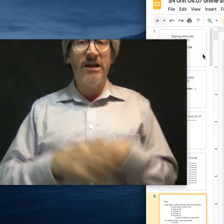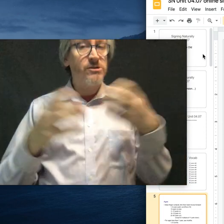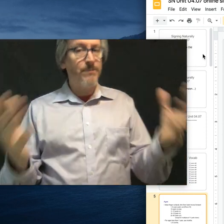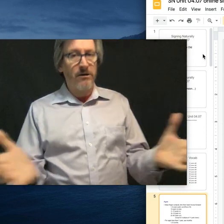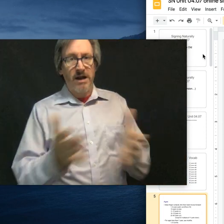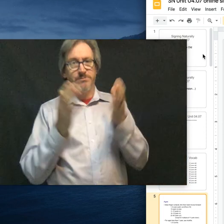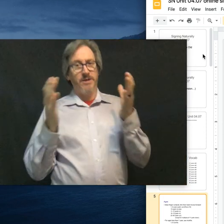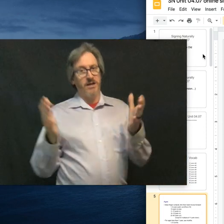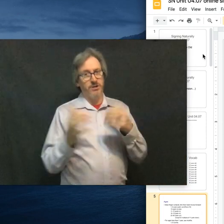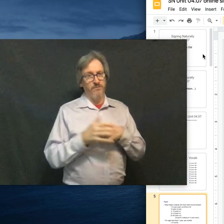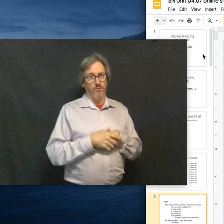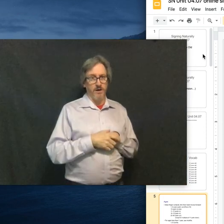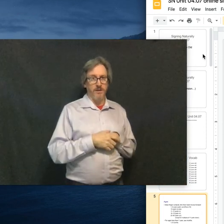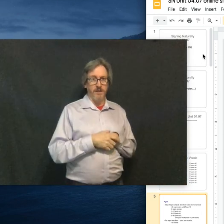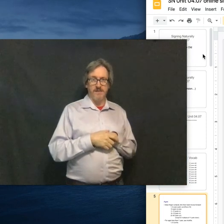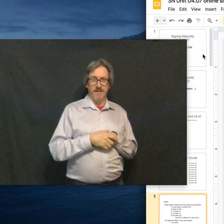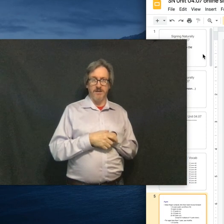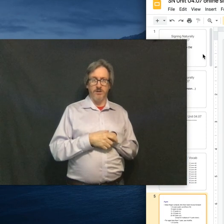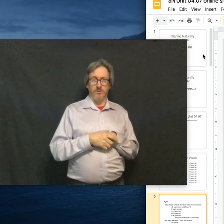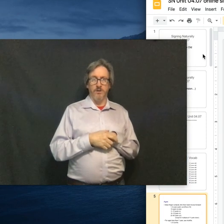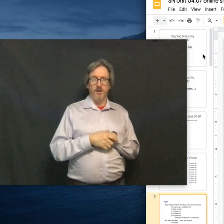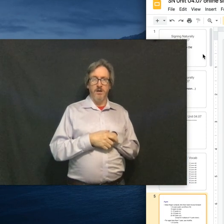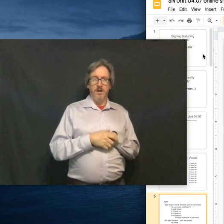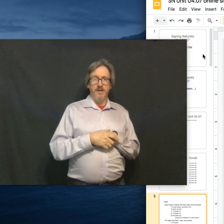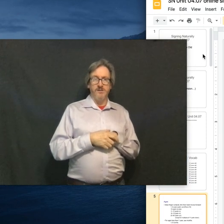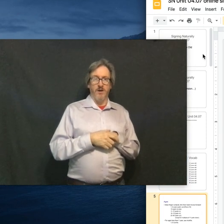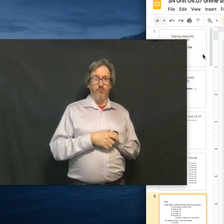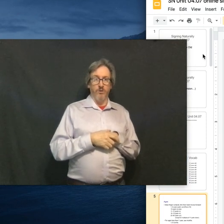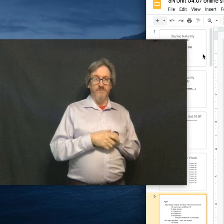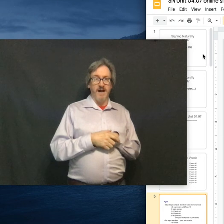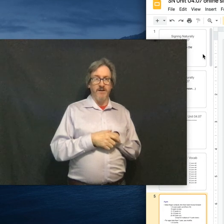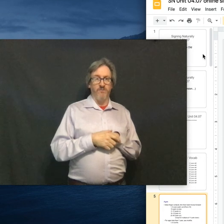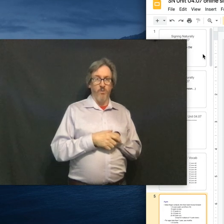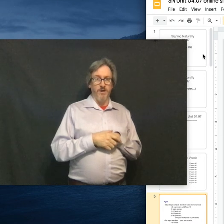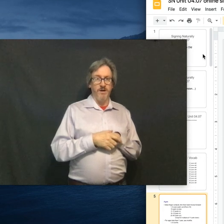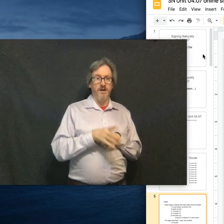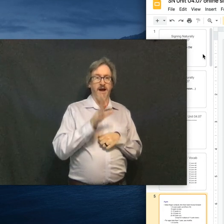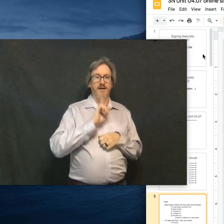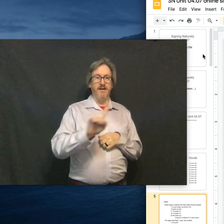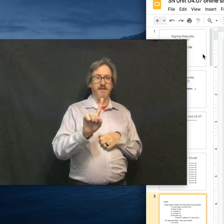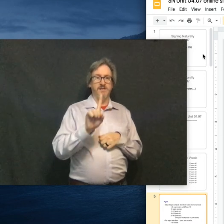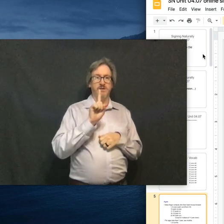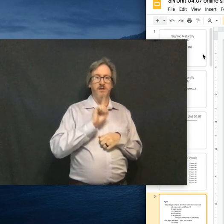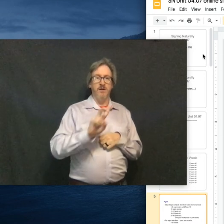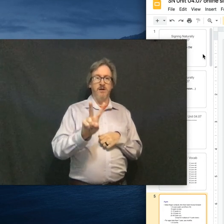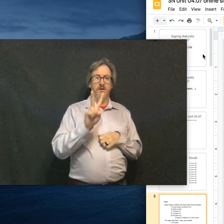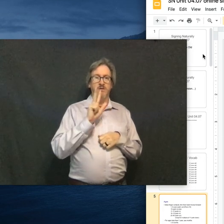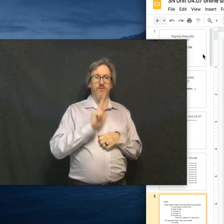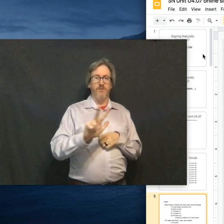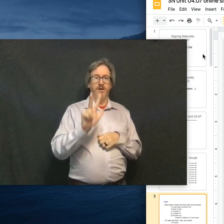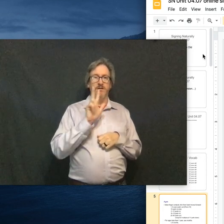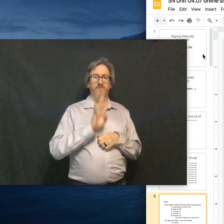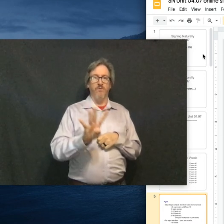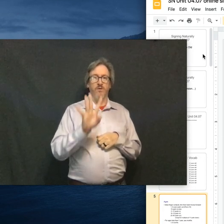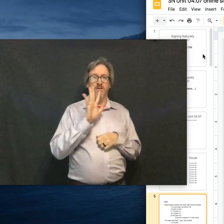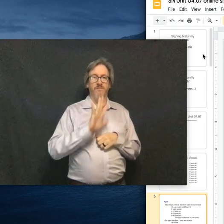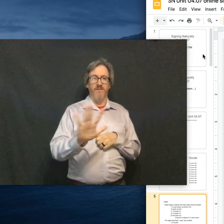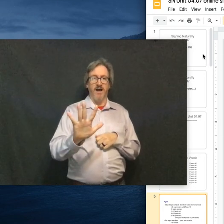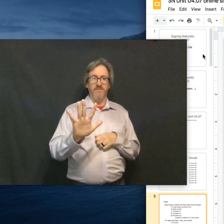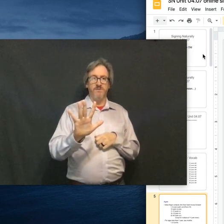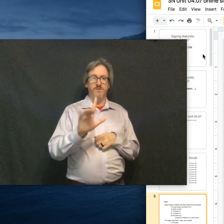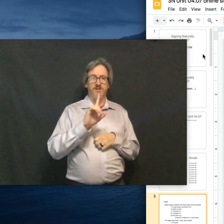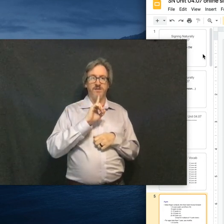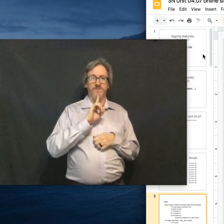And here's a better explanation for it in this slideshow. So that rule of nine, for one to nine, it's three, four,